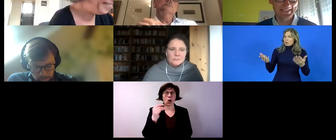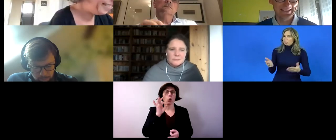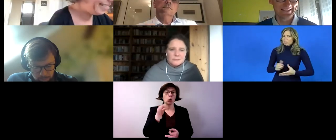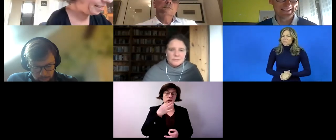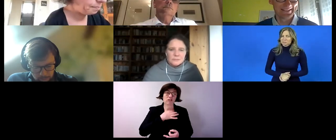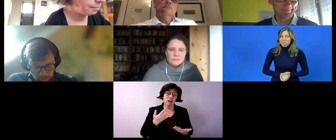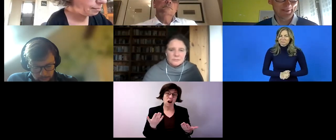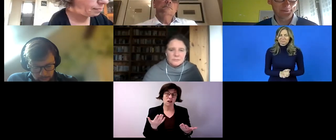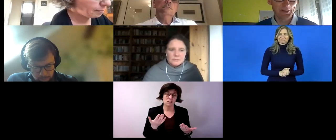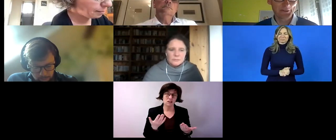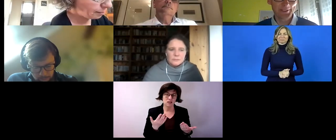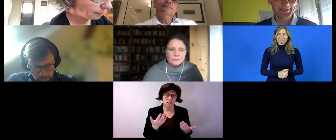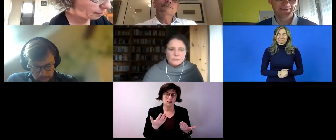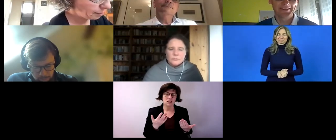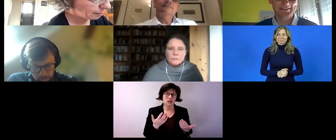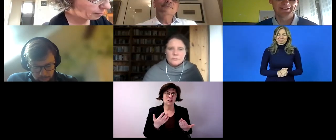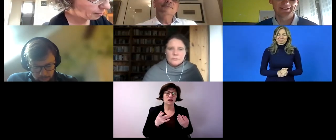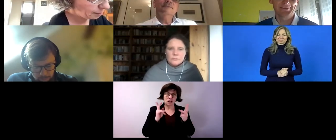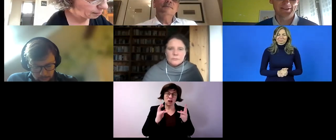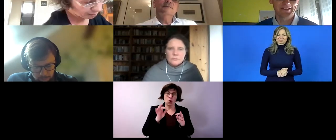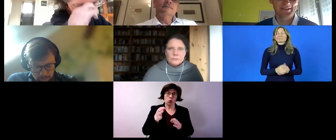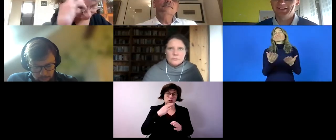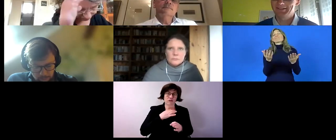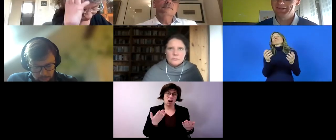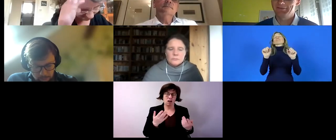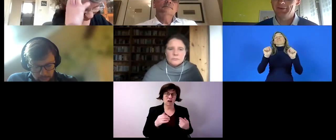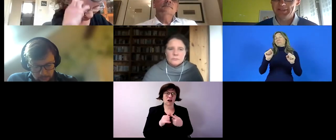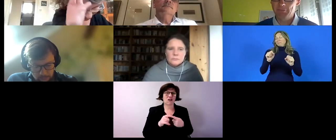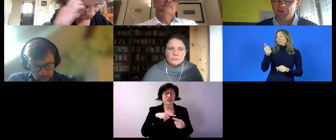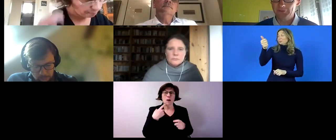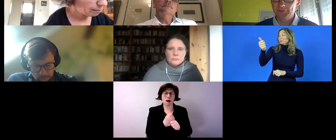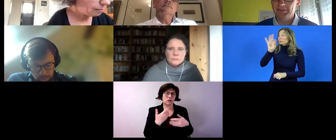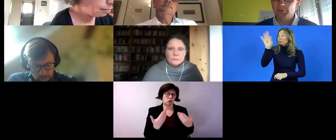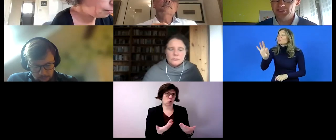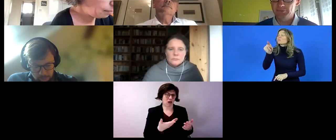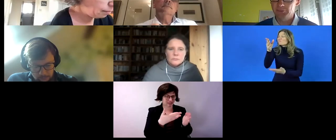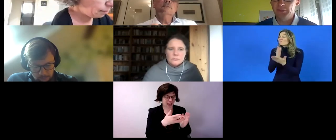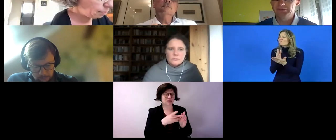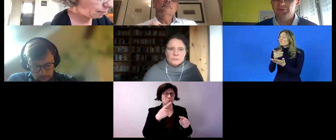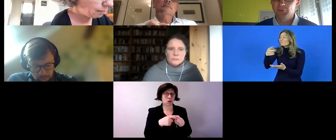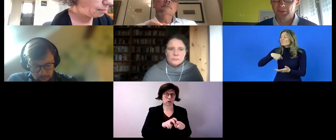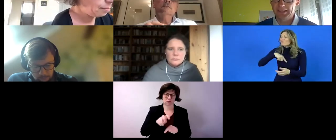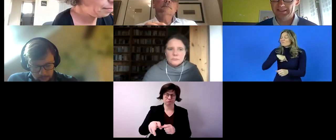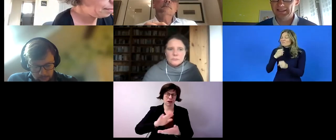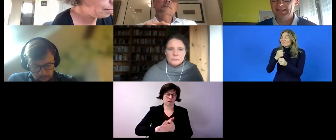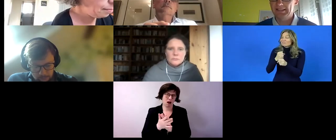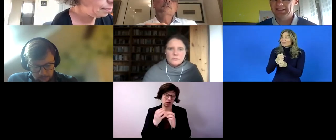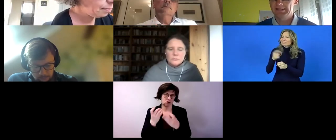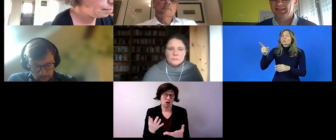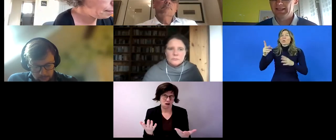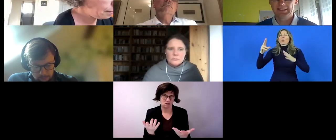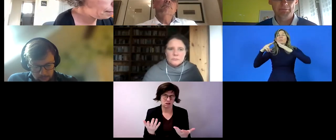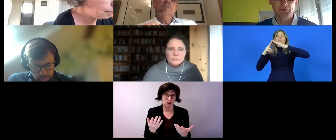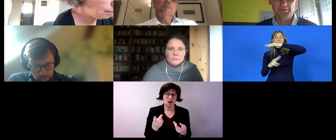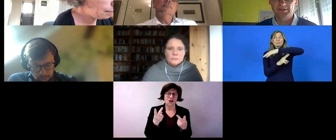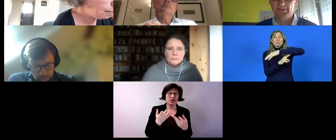uh because we are doing this indeed that's uh very important to make the bridge between school and uh